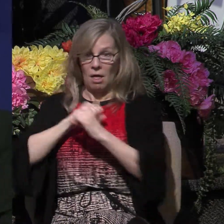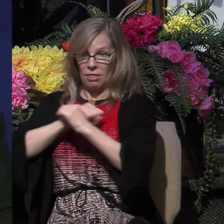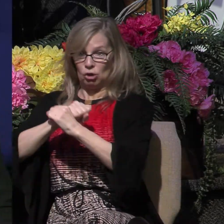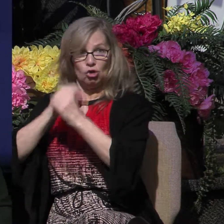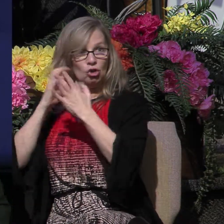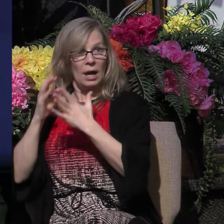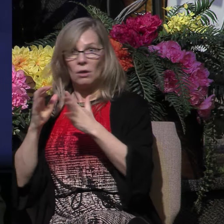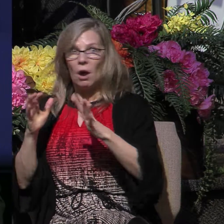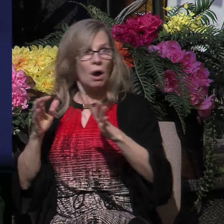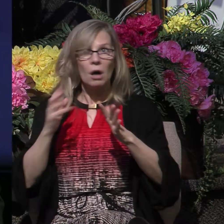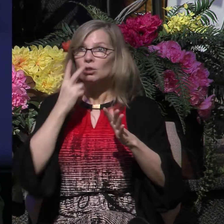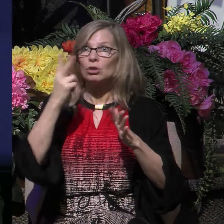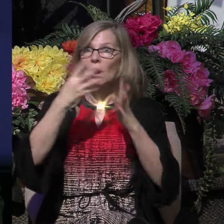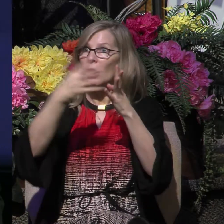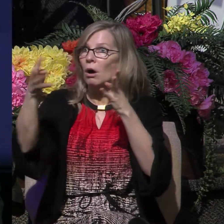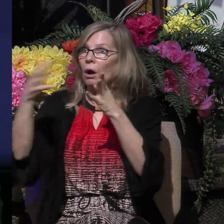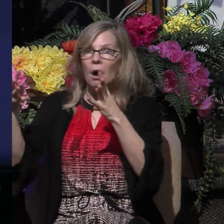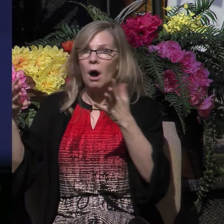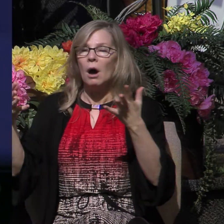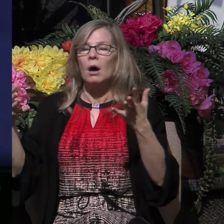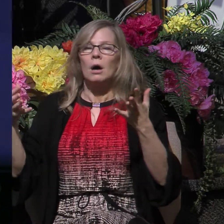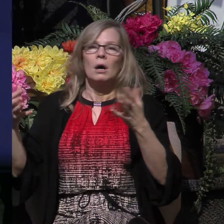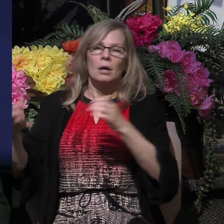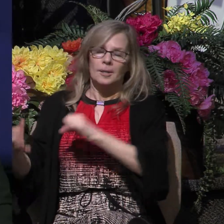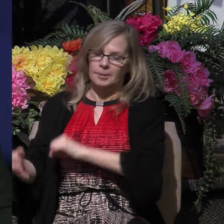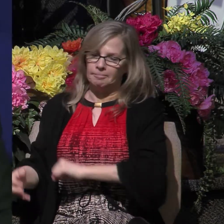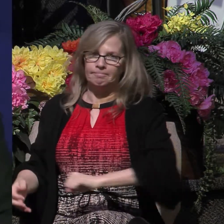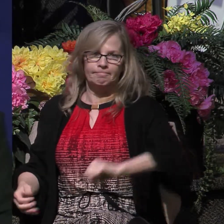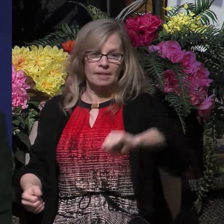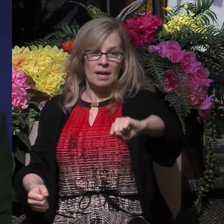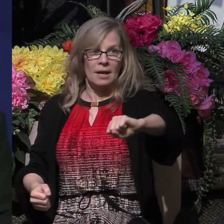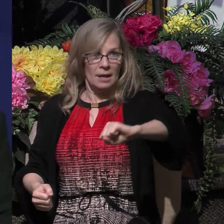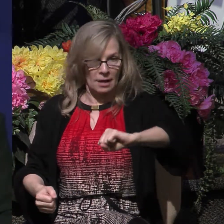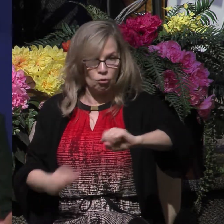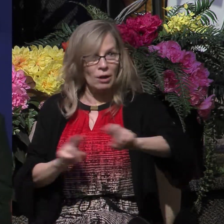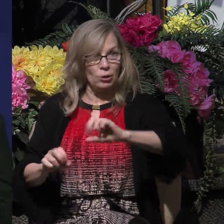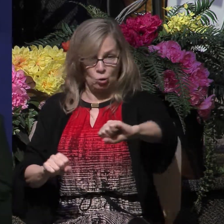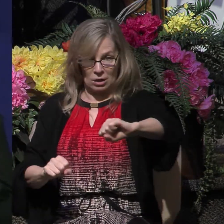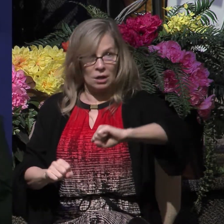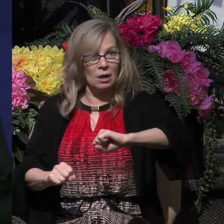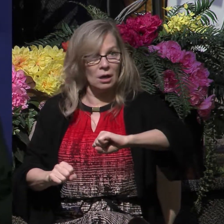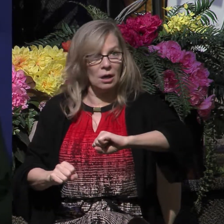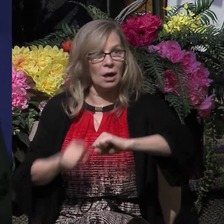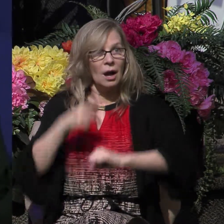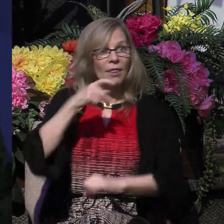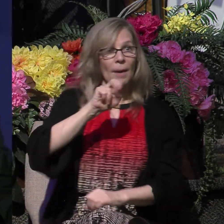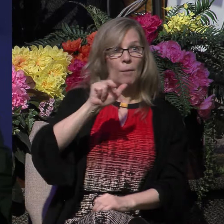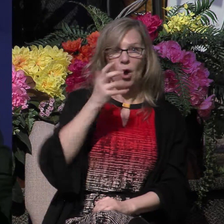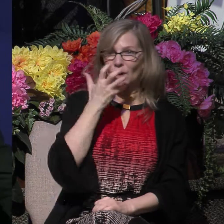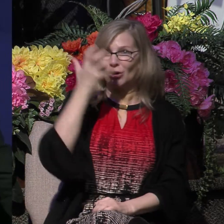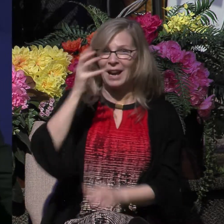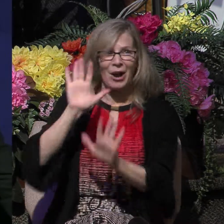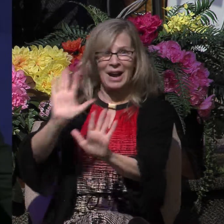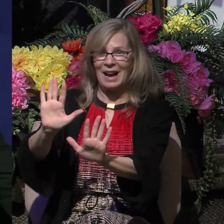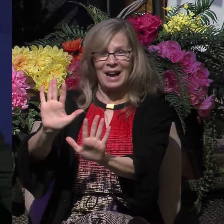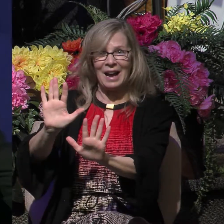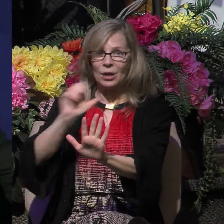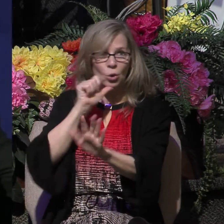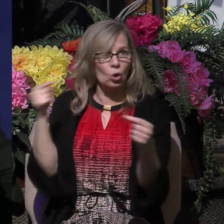sword and was about to kill himself, supposing that the prisoners had escaped. But Paul cried out with a loud voice, saying, do not harm yourself, or we're all